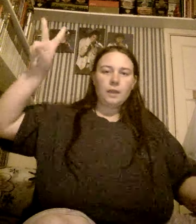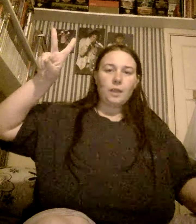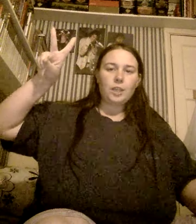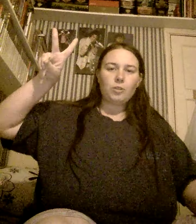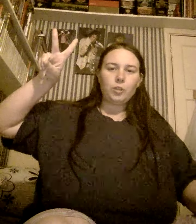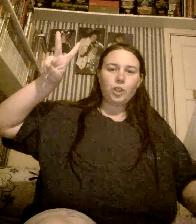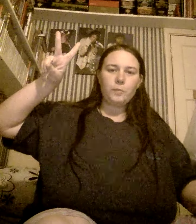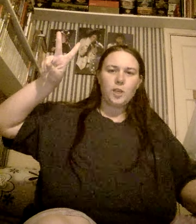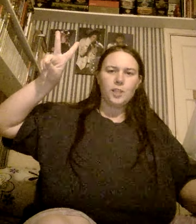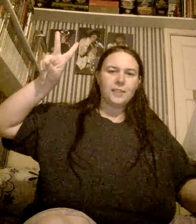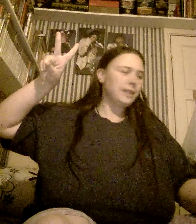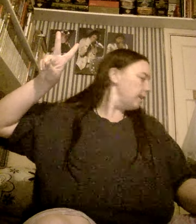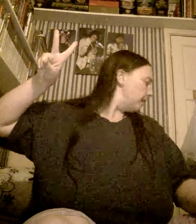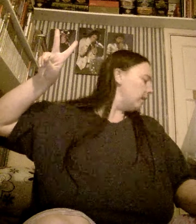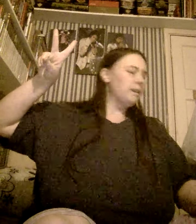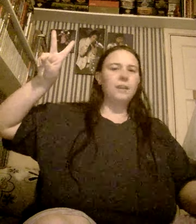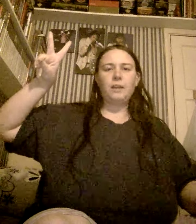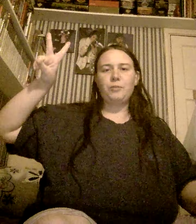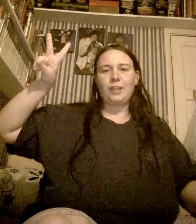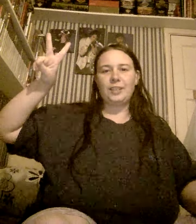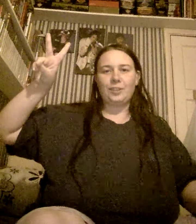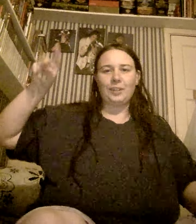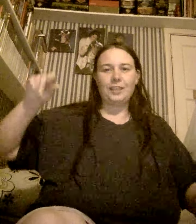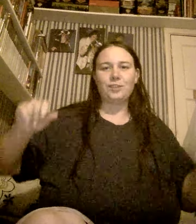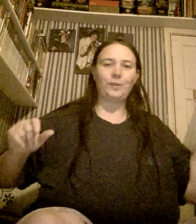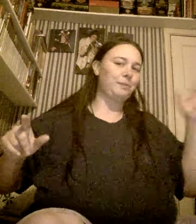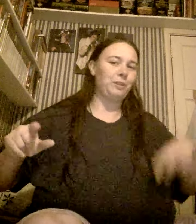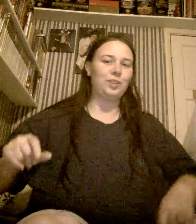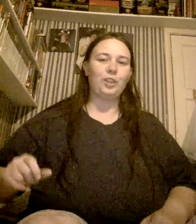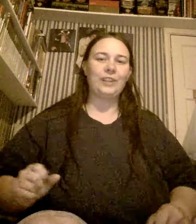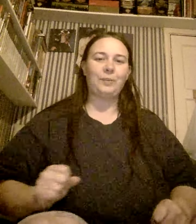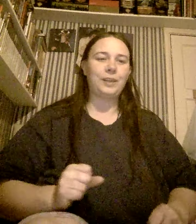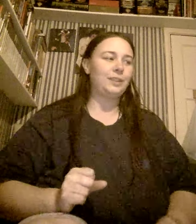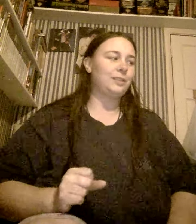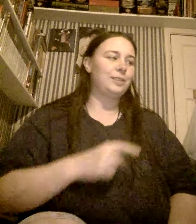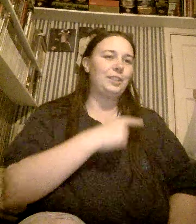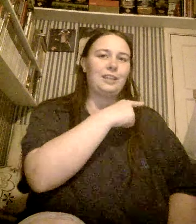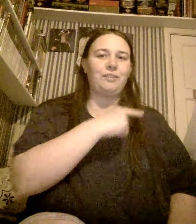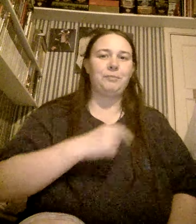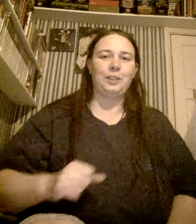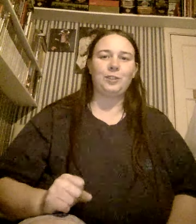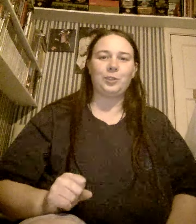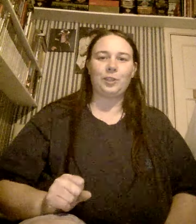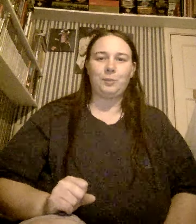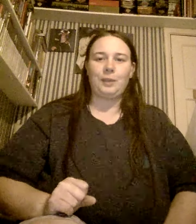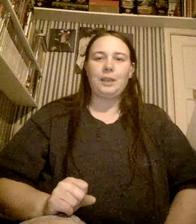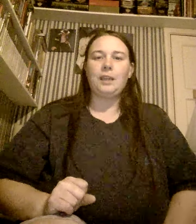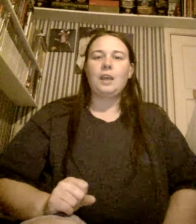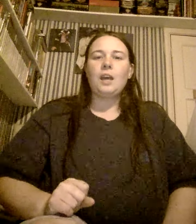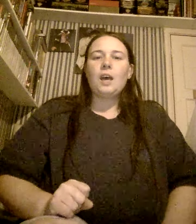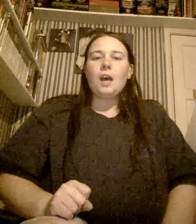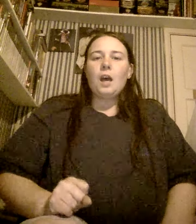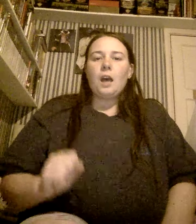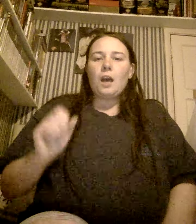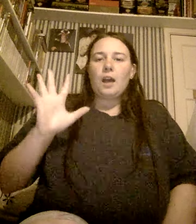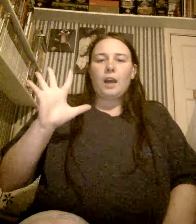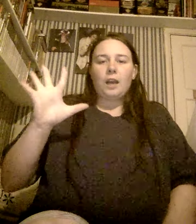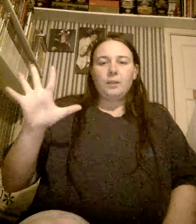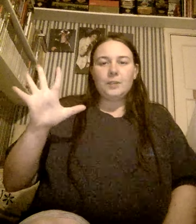Hey Youtubers! I'm Marie Hedgehog here. Sorry, have to look that way because I'm if my door's open. I'm going to